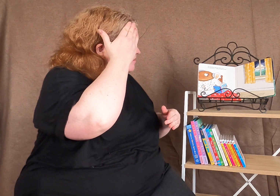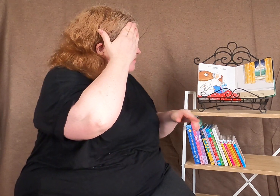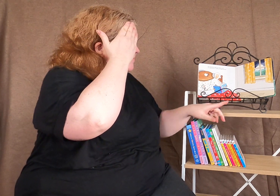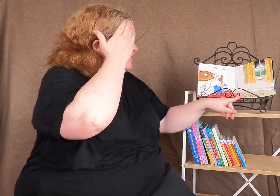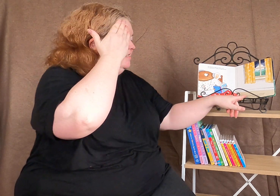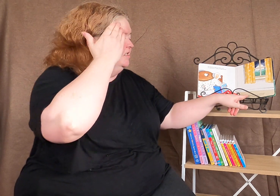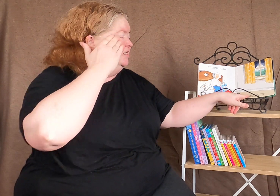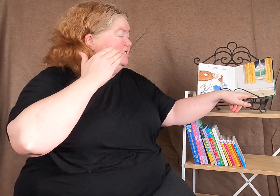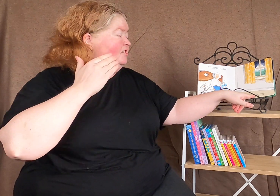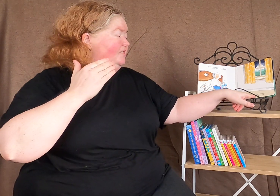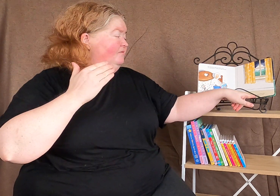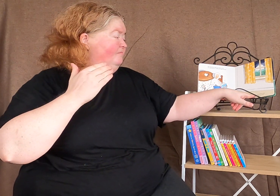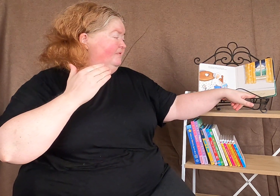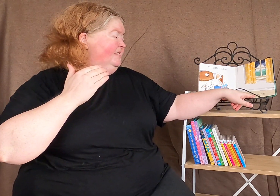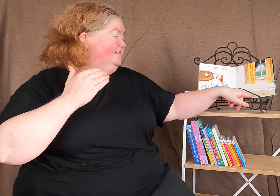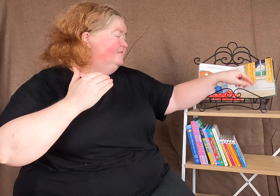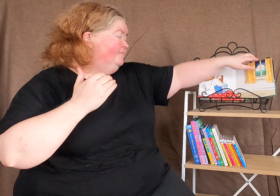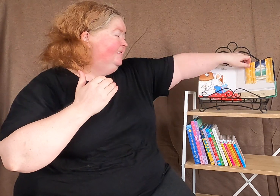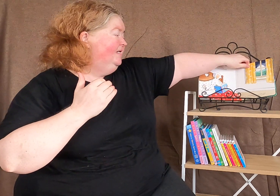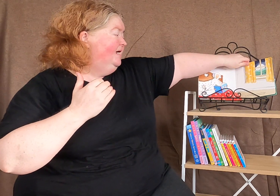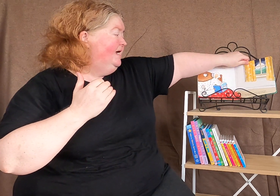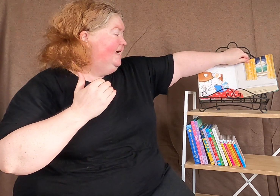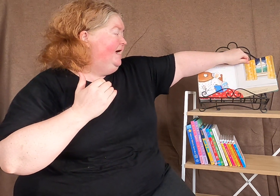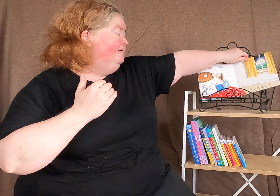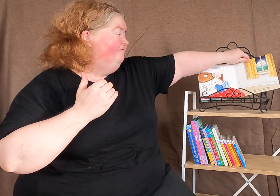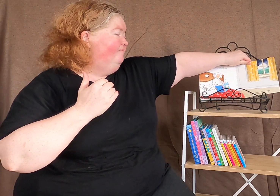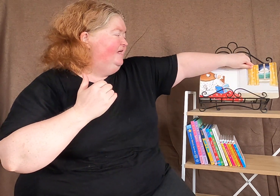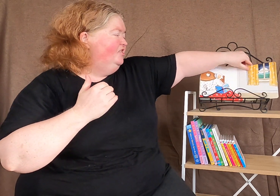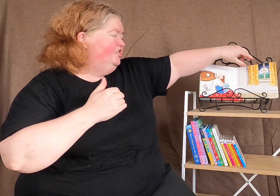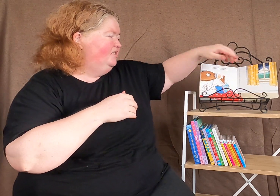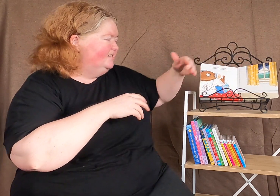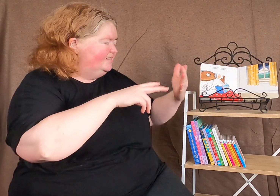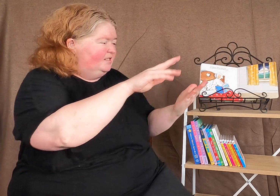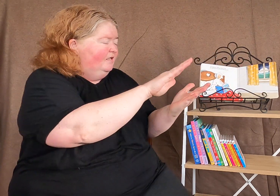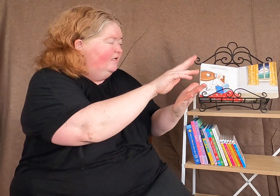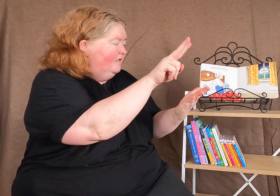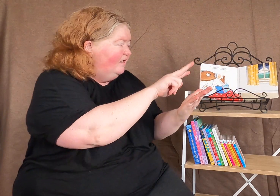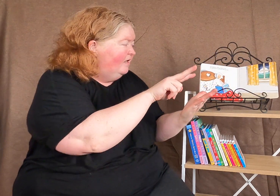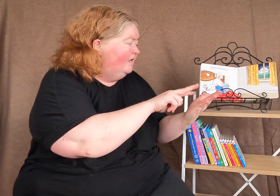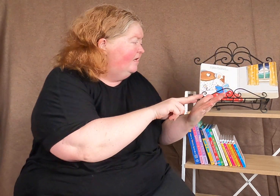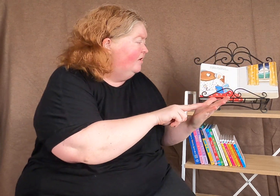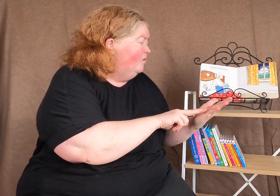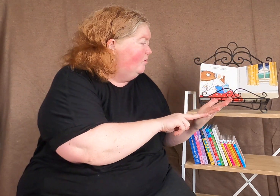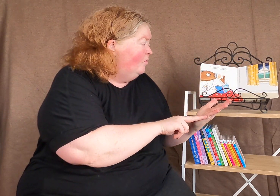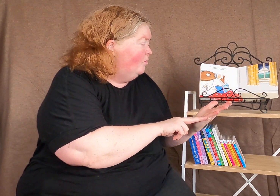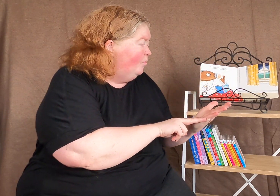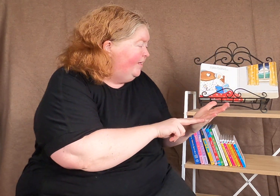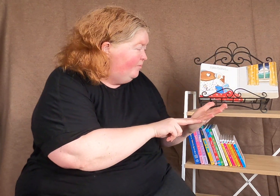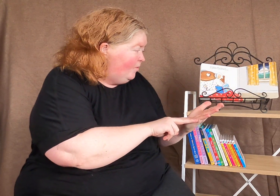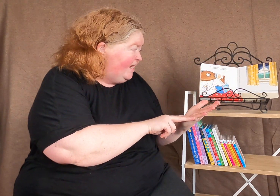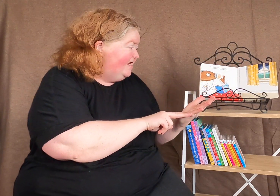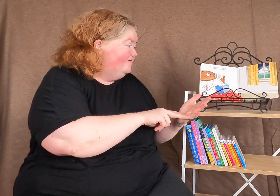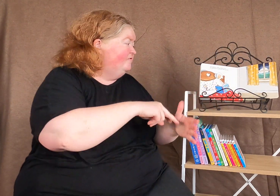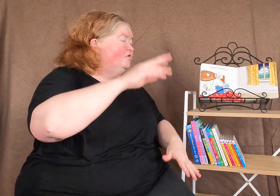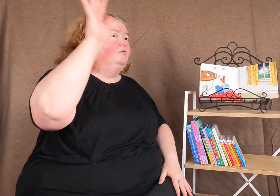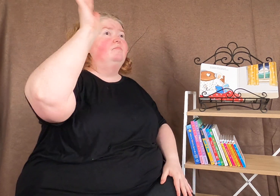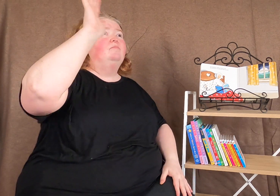She reads me adventures. We wave to the